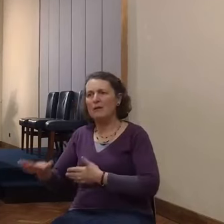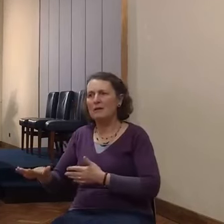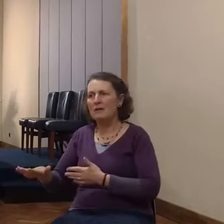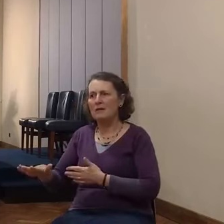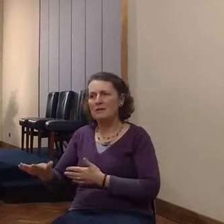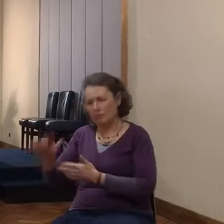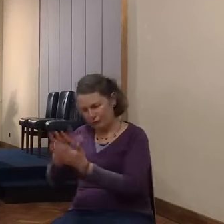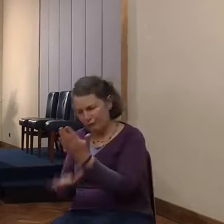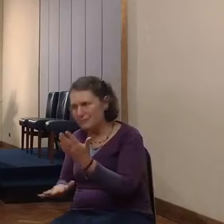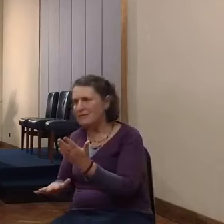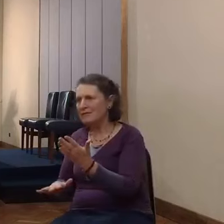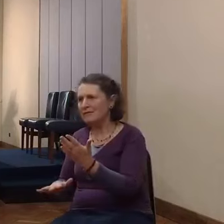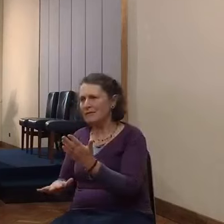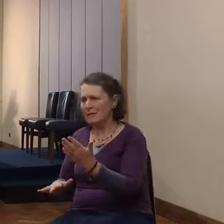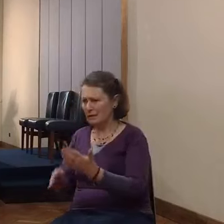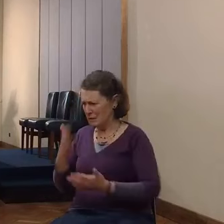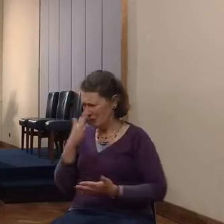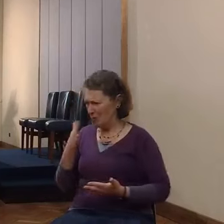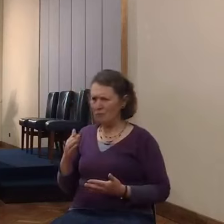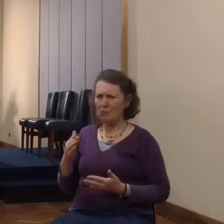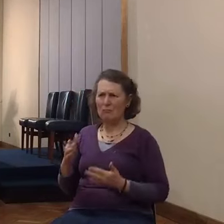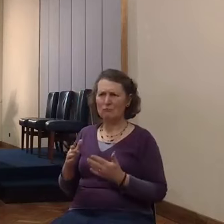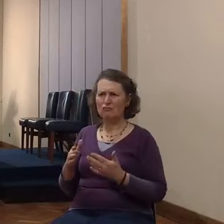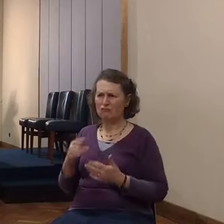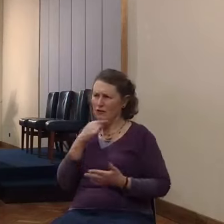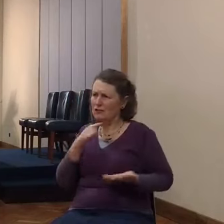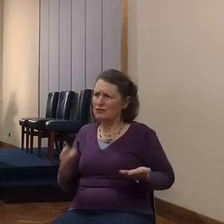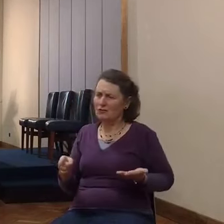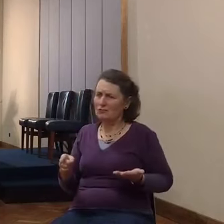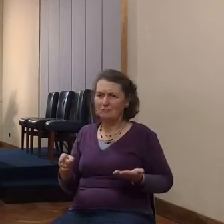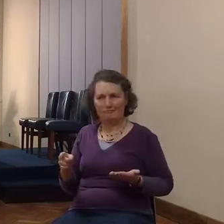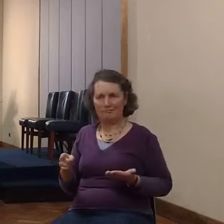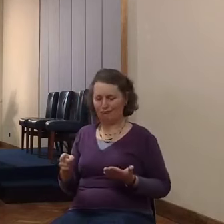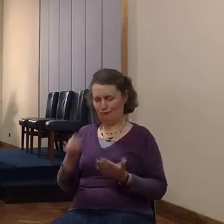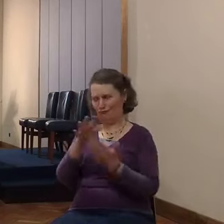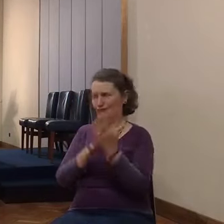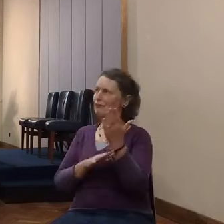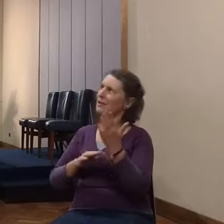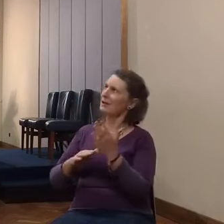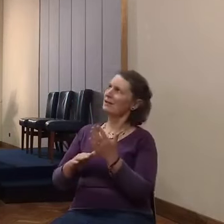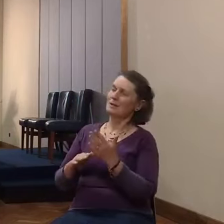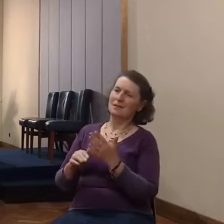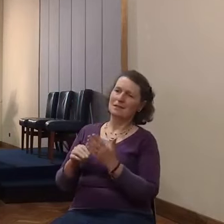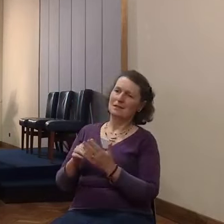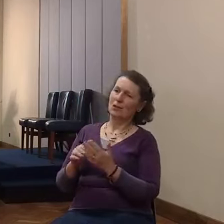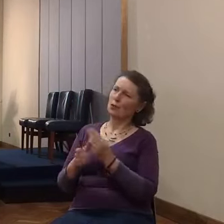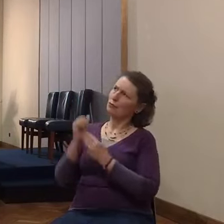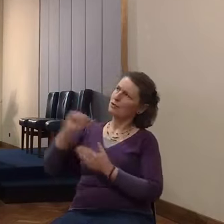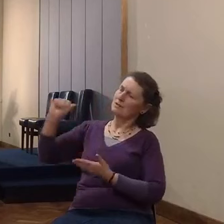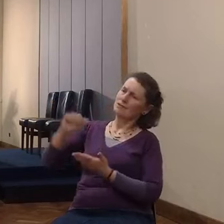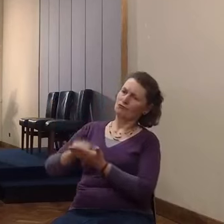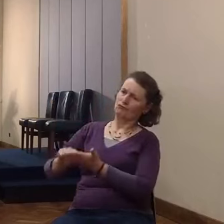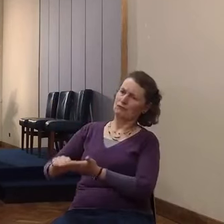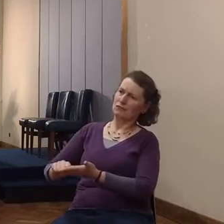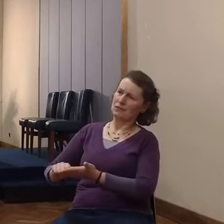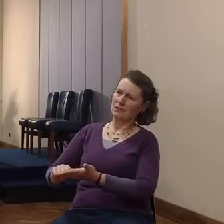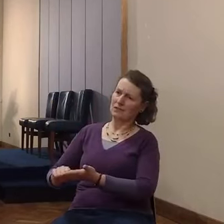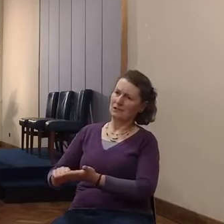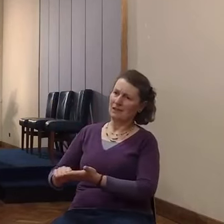it's scripture. here is the taking of the key city, the entrance to the land of promise, the